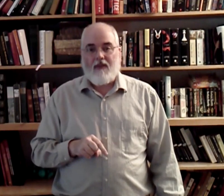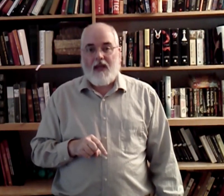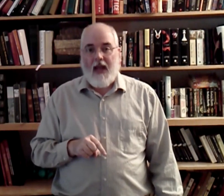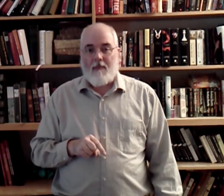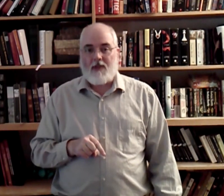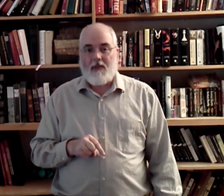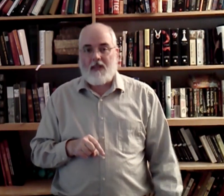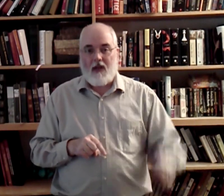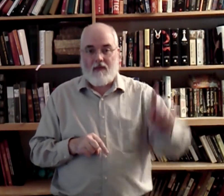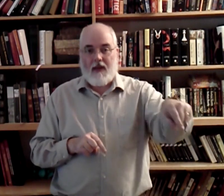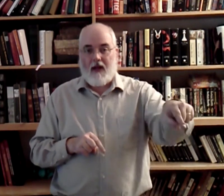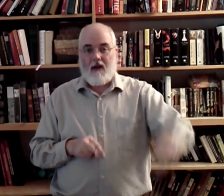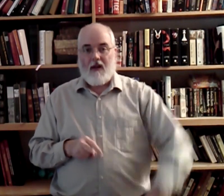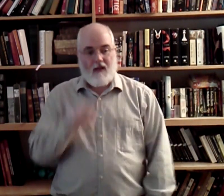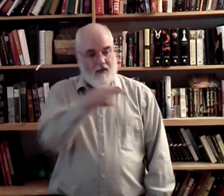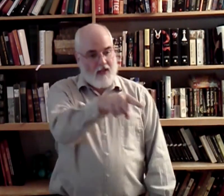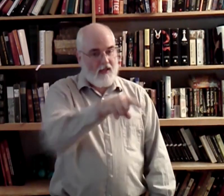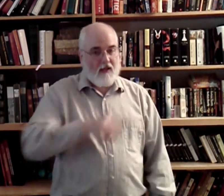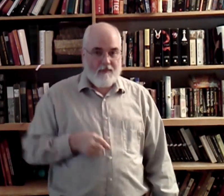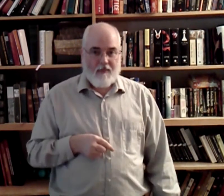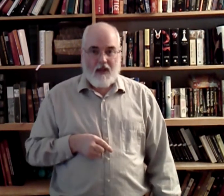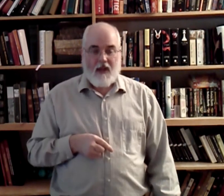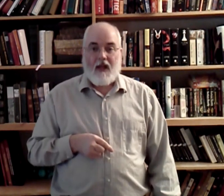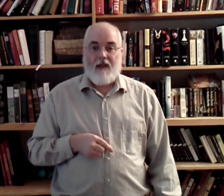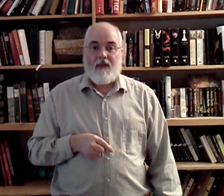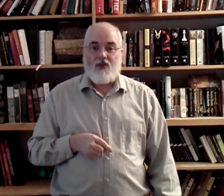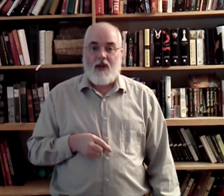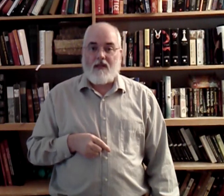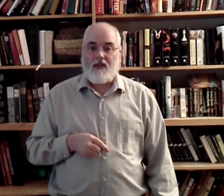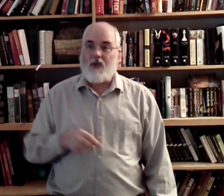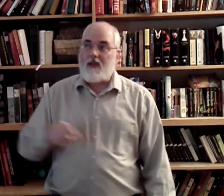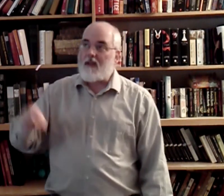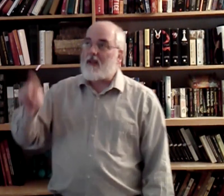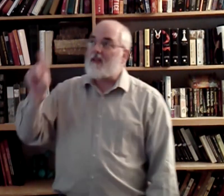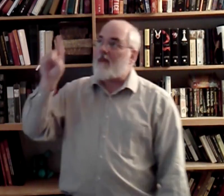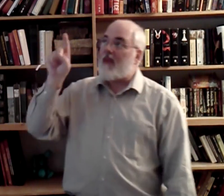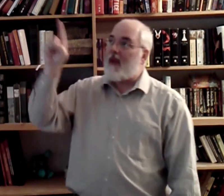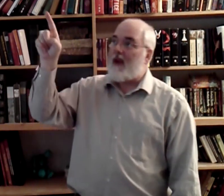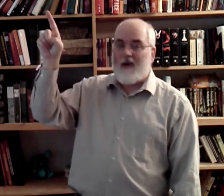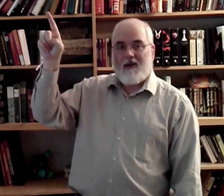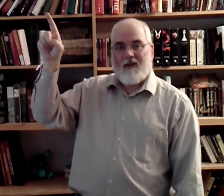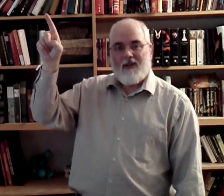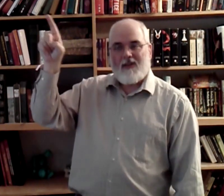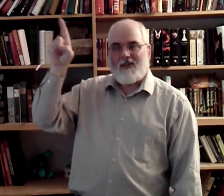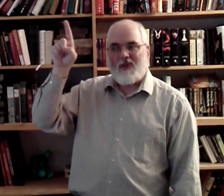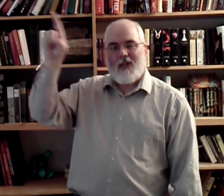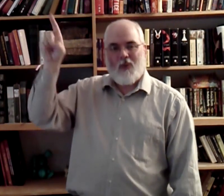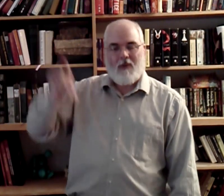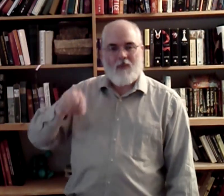If he happens to be sitting over there, then that's he. If it's Jesus, Jesus is up there. So, that's where we